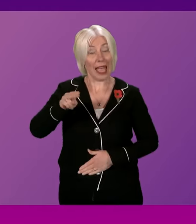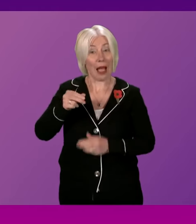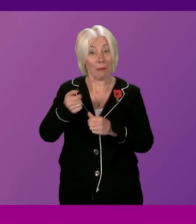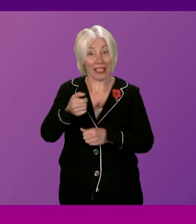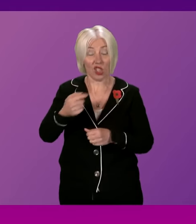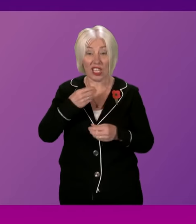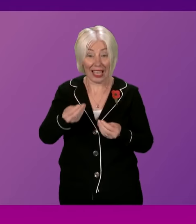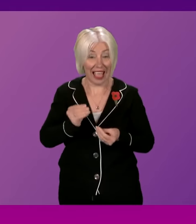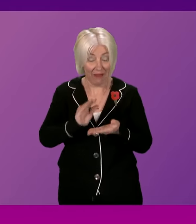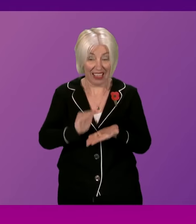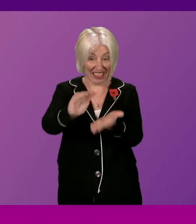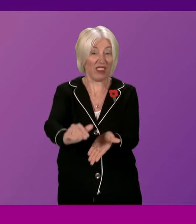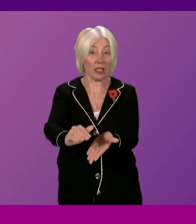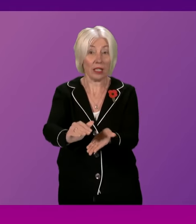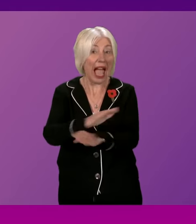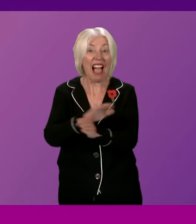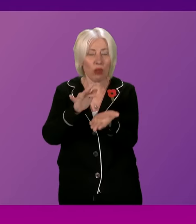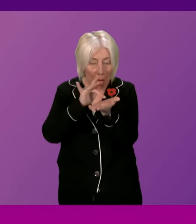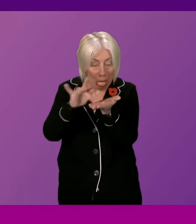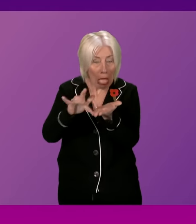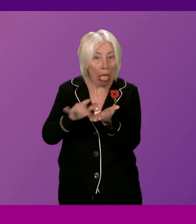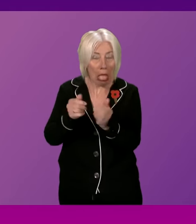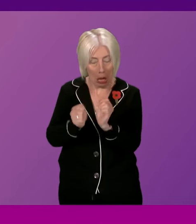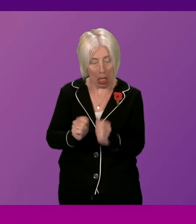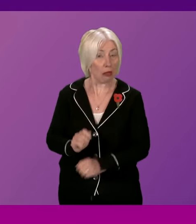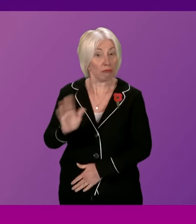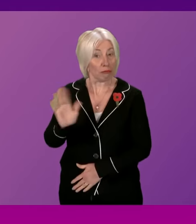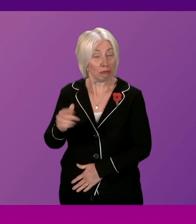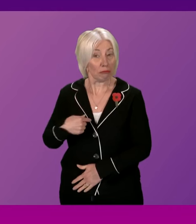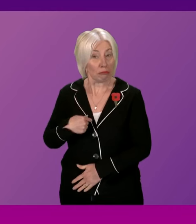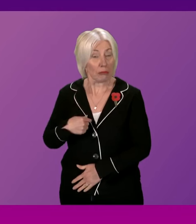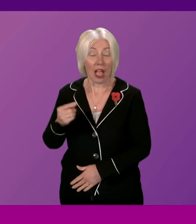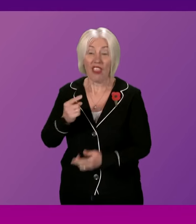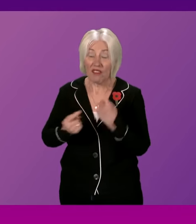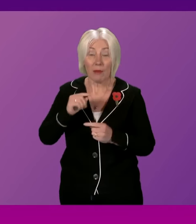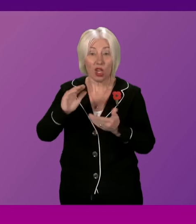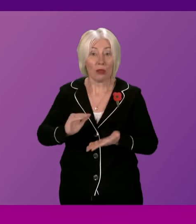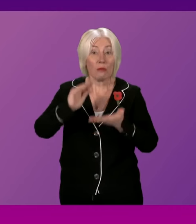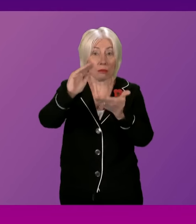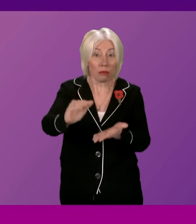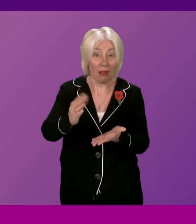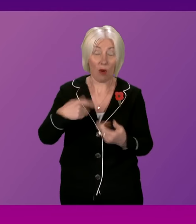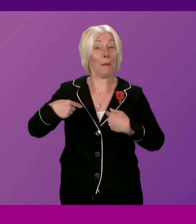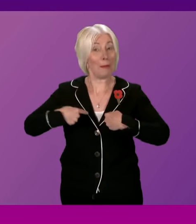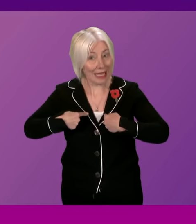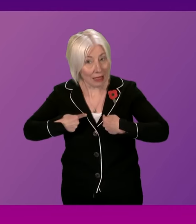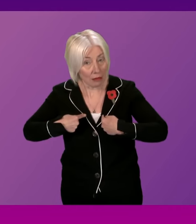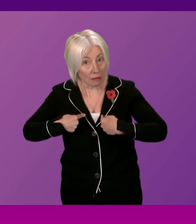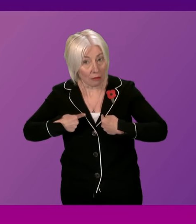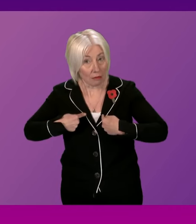unredacted. The information that has been provided has been provided by me in